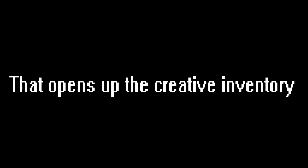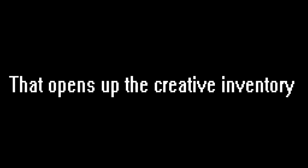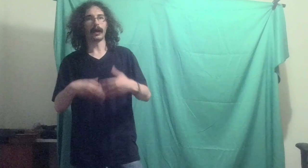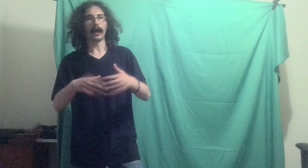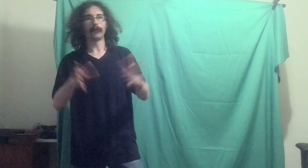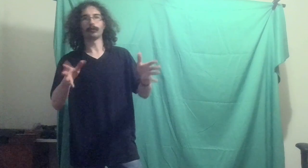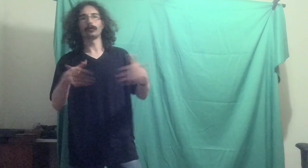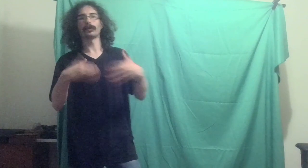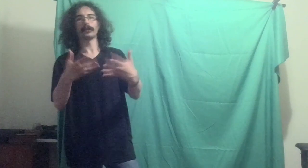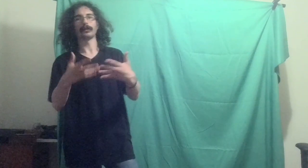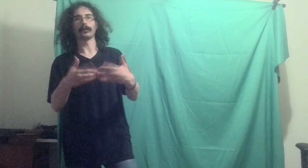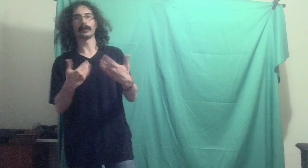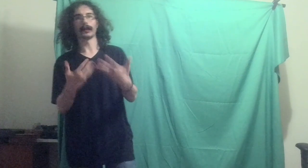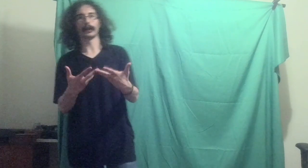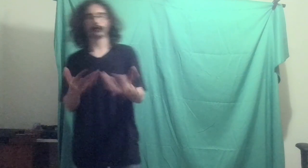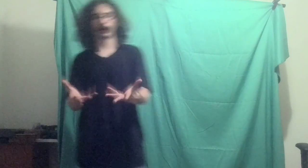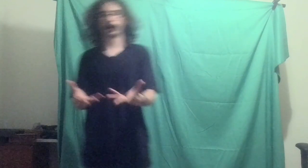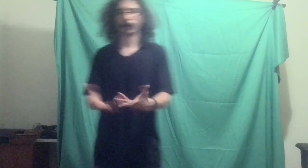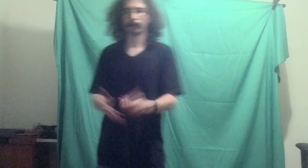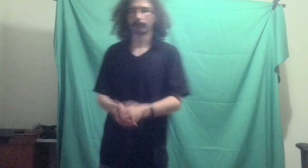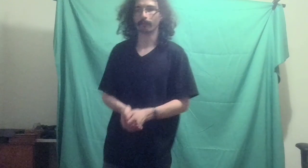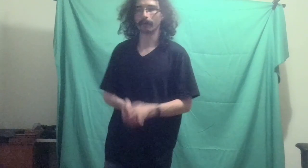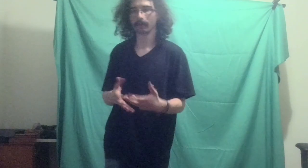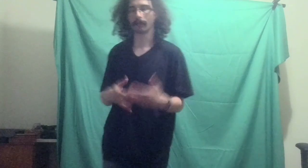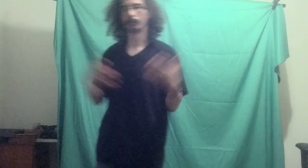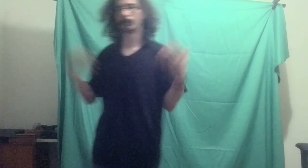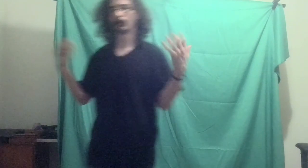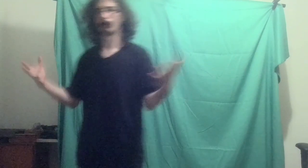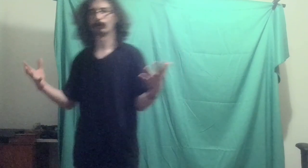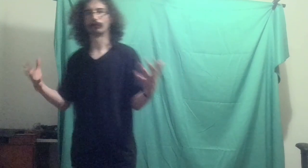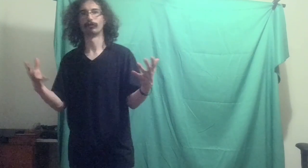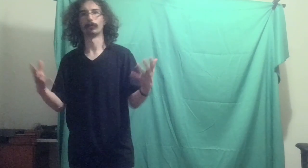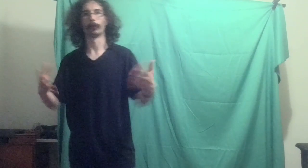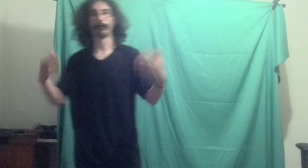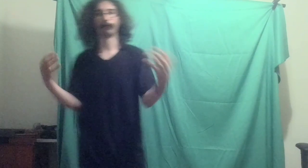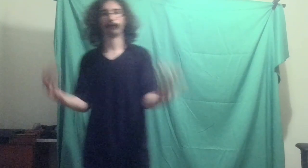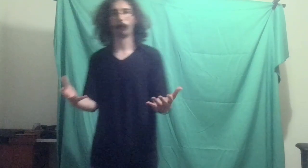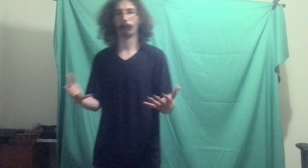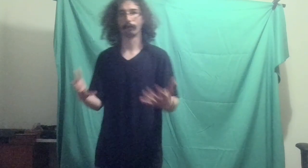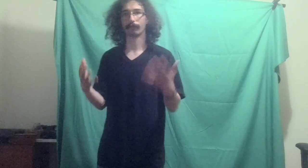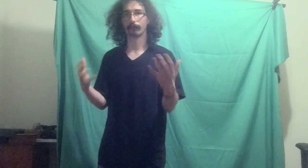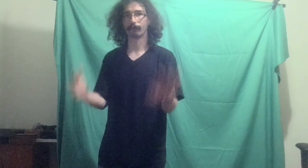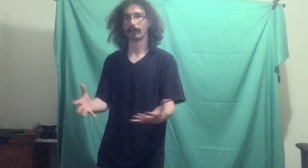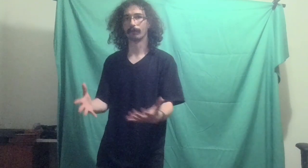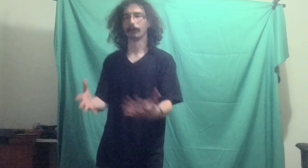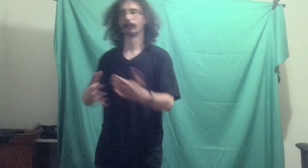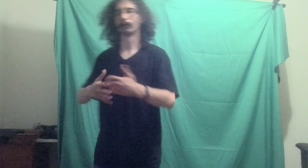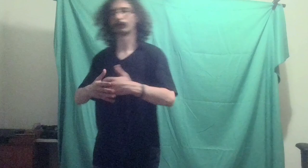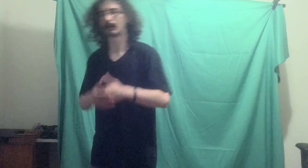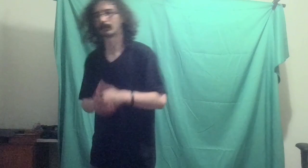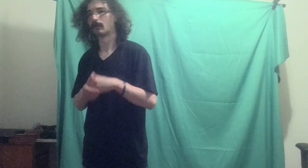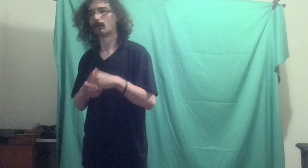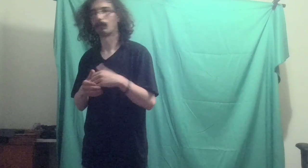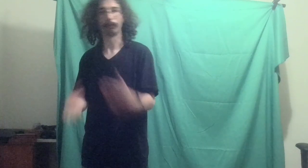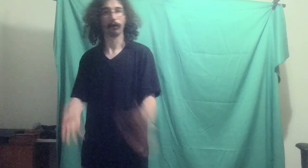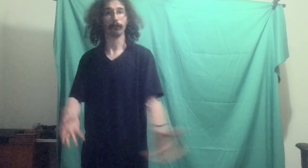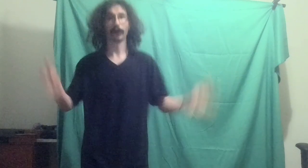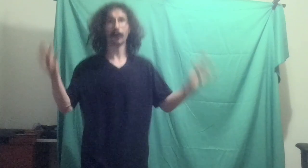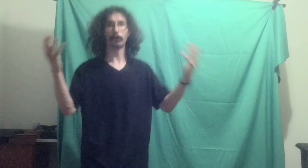And so you would think getting a shout out from this large YouTuber with almost 5 million subscribers would blow me up, right?